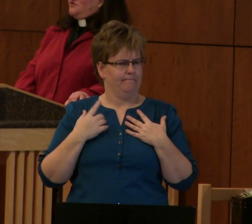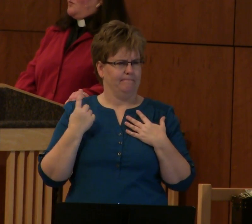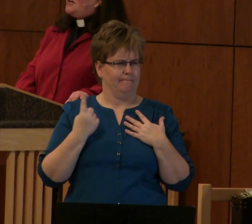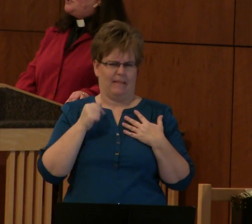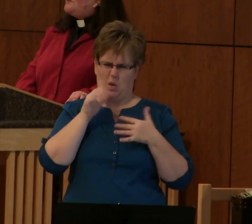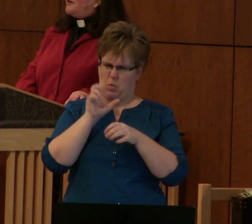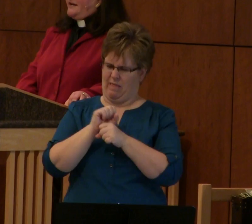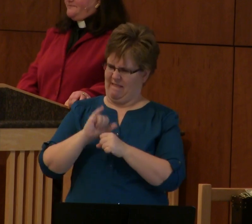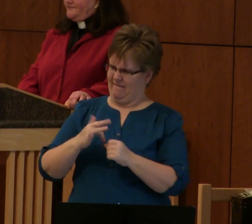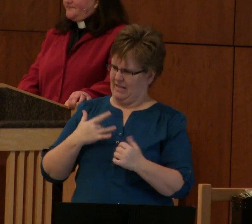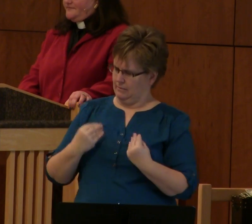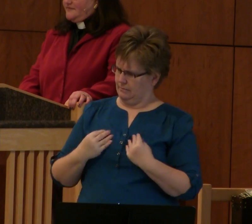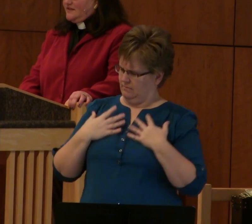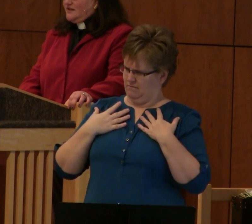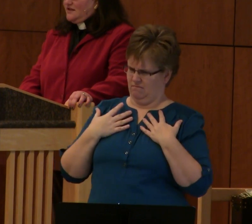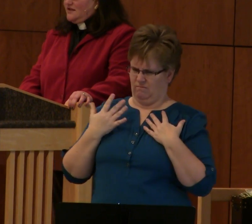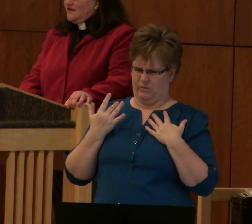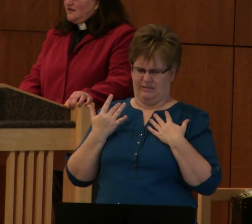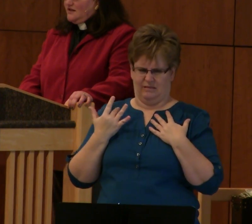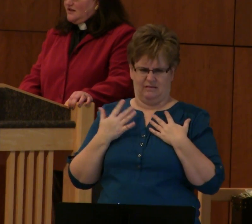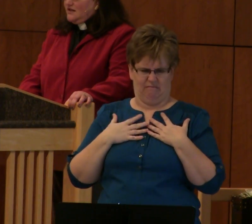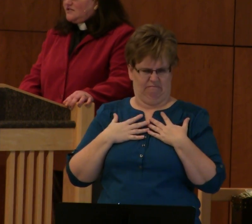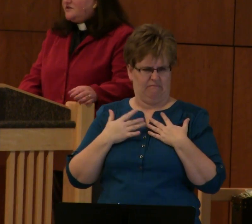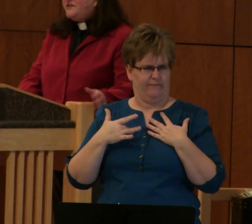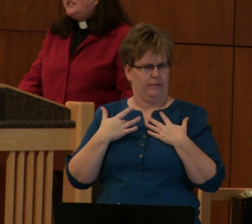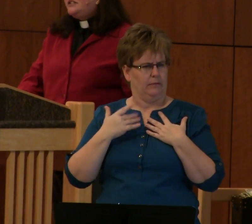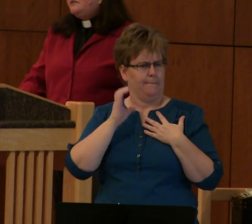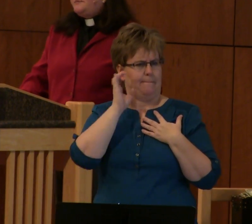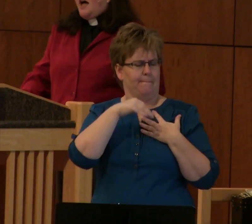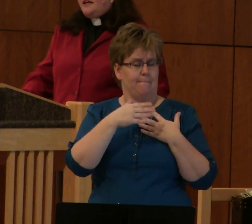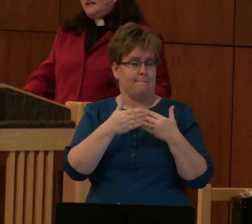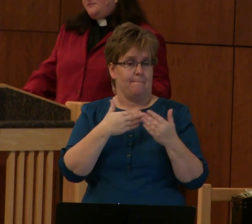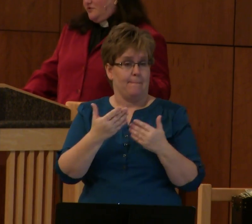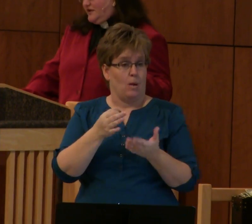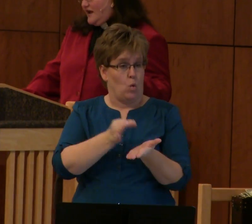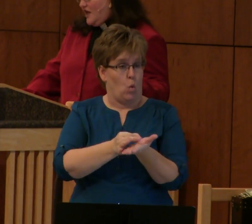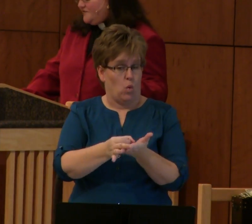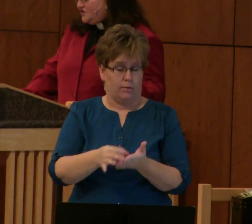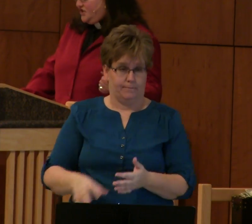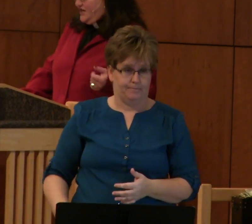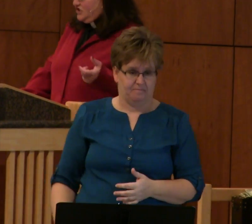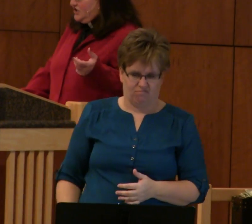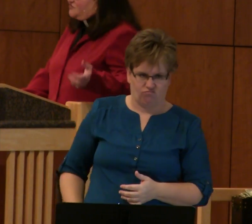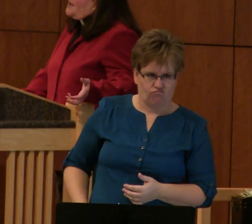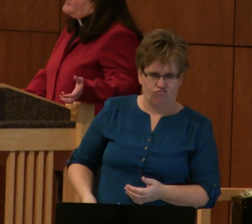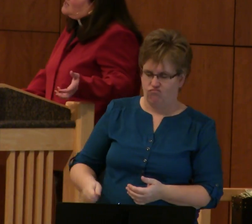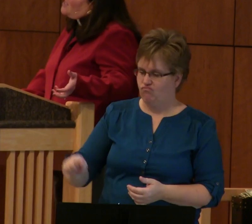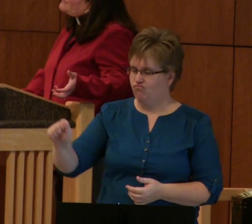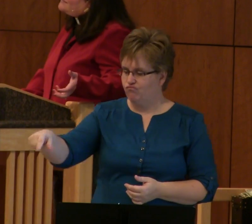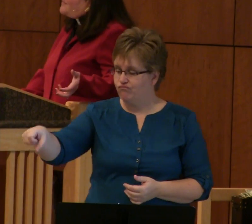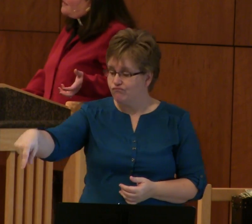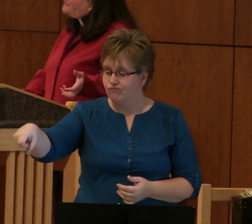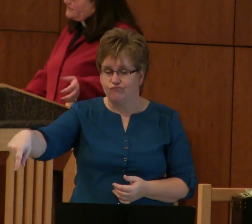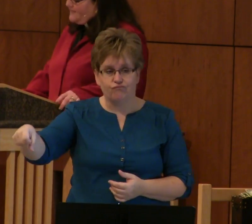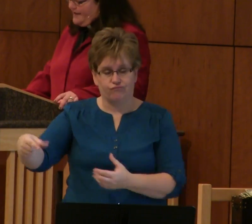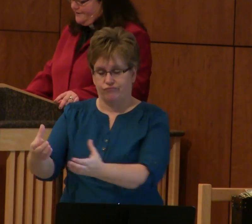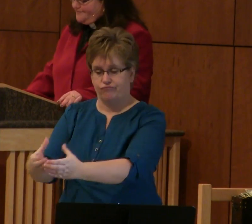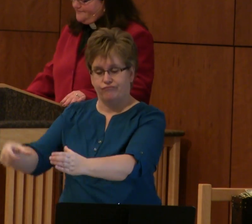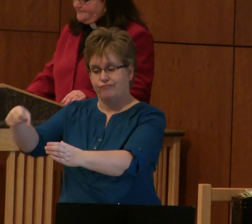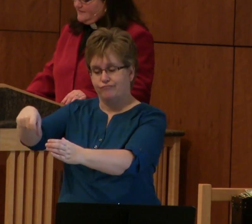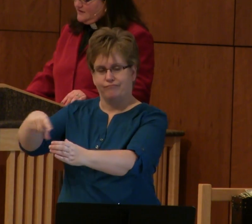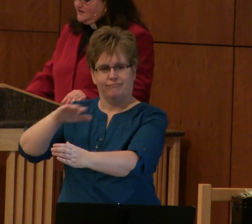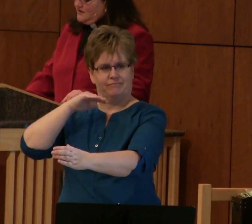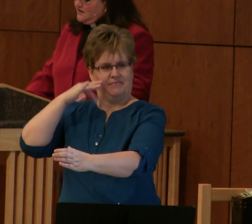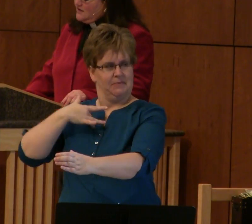not used to wash over him. So he reached into his pocket and he pulled out all of his change and he dropped it all into the bucket with a